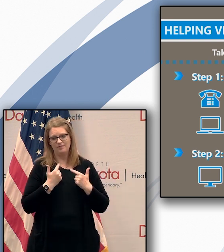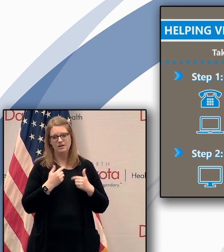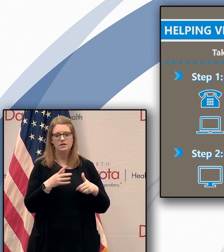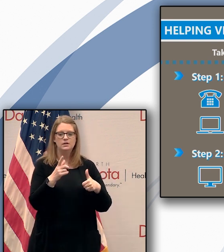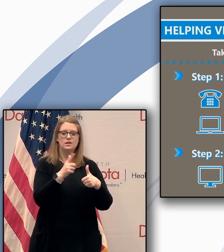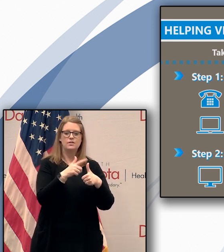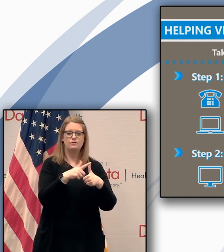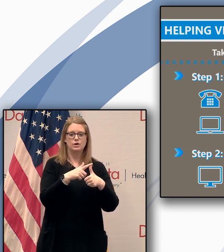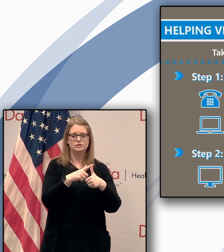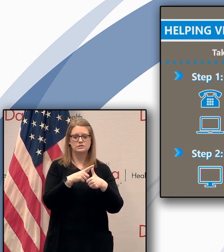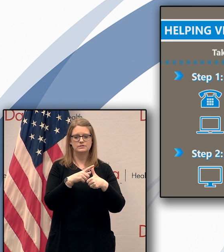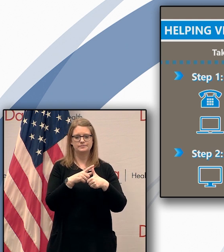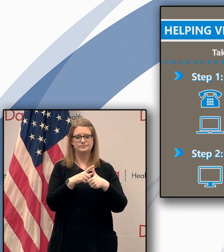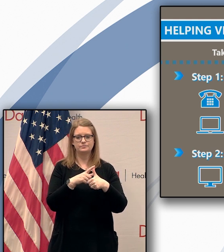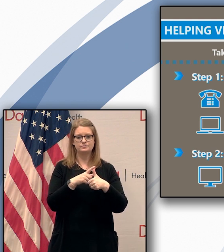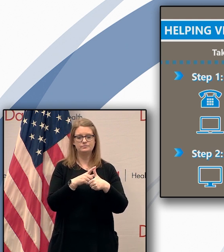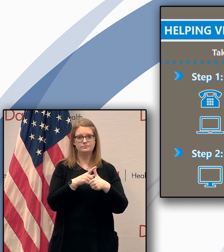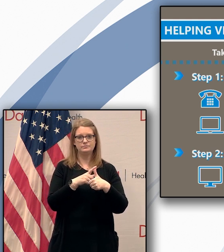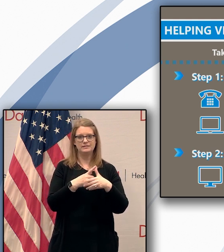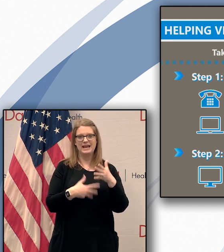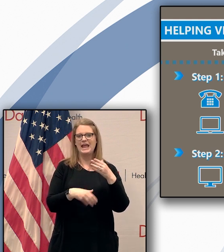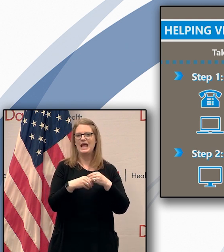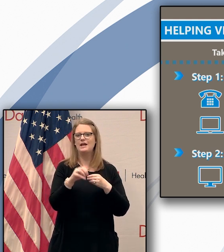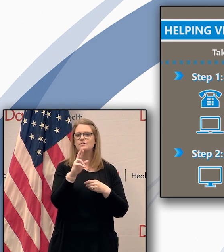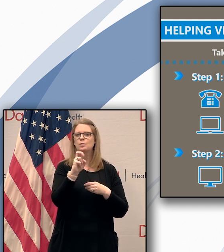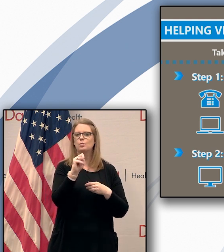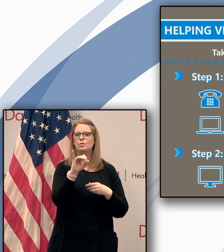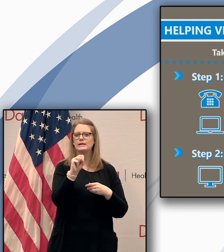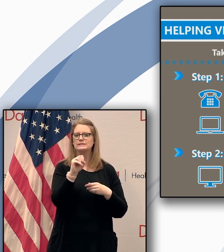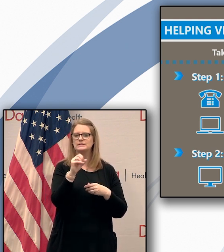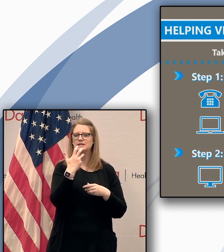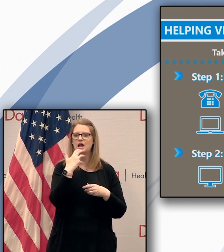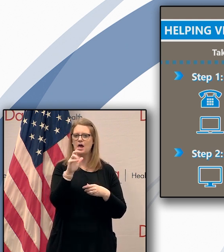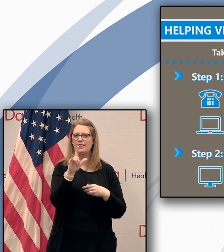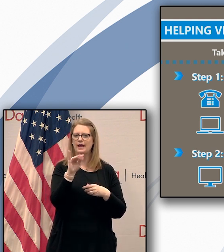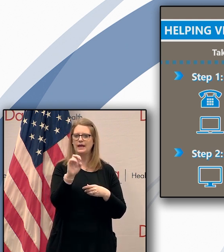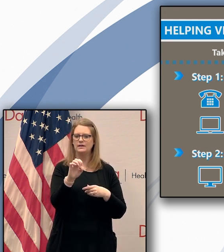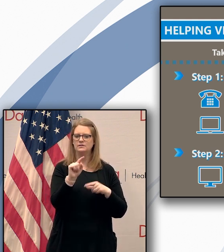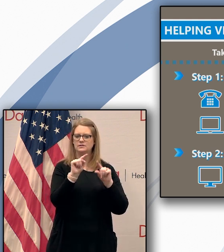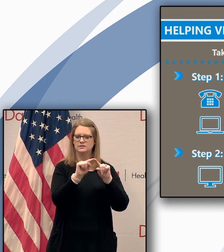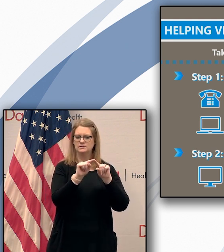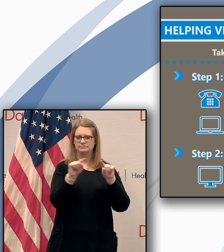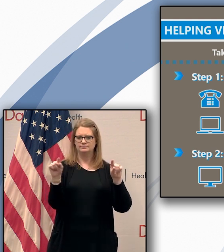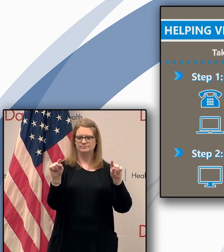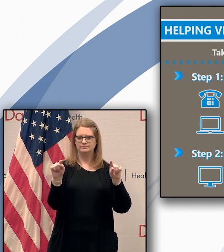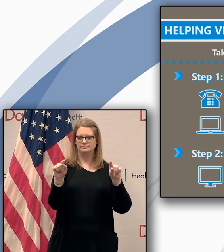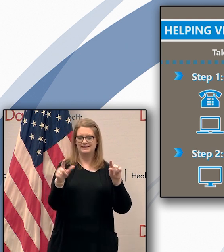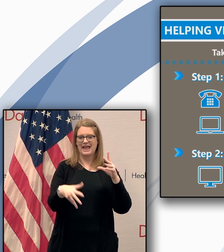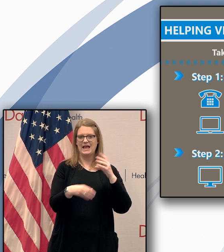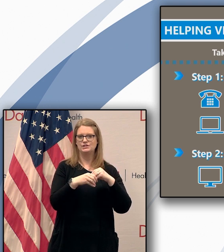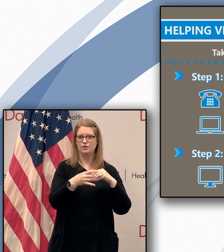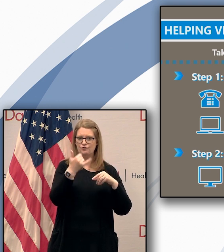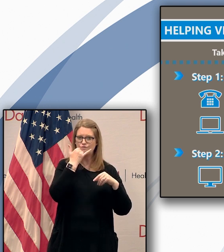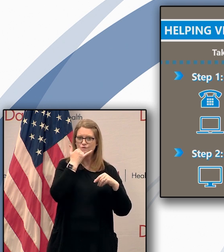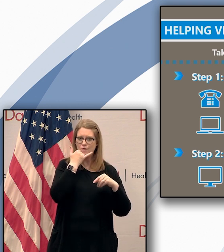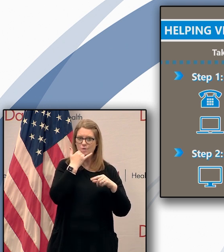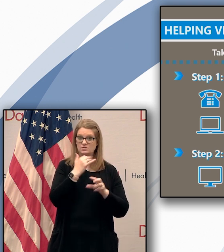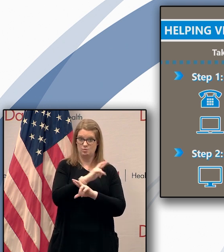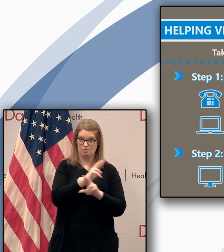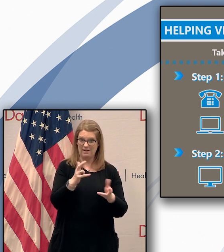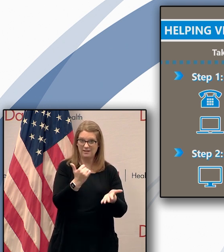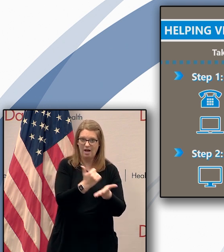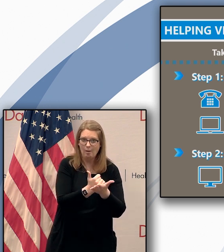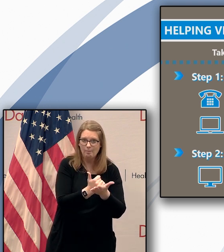first step is, is a simple one add the crisis hotline contact information on this slide to your phone so you're prepared to help.